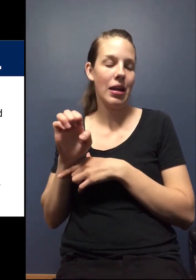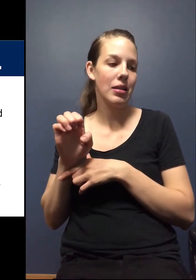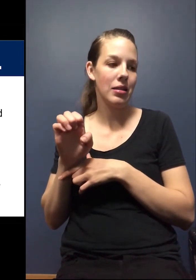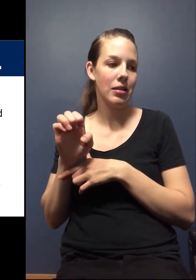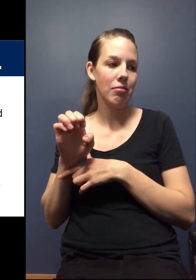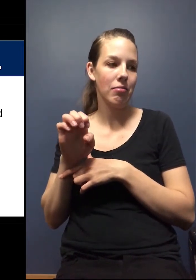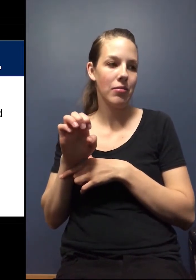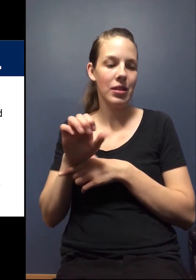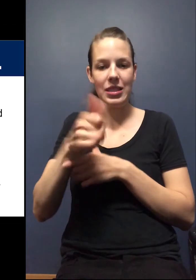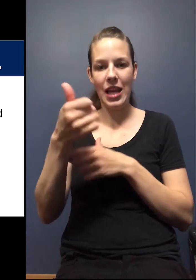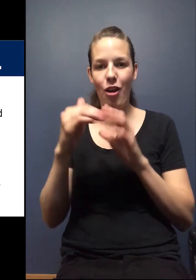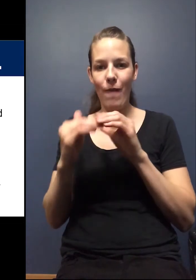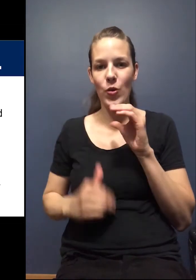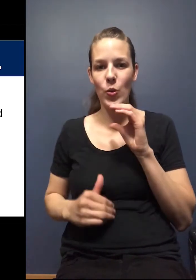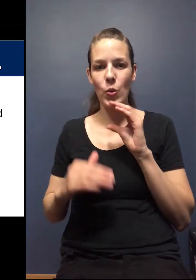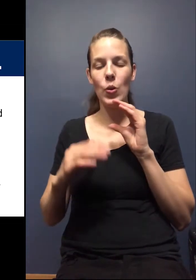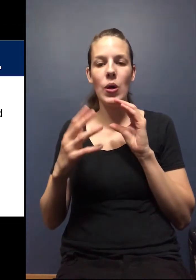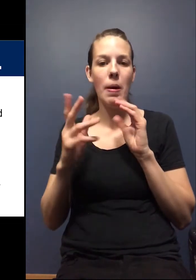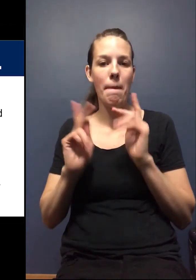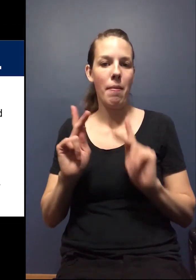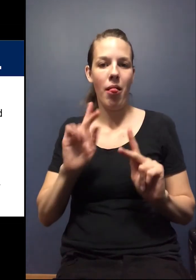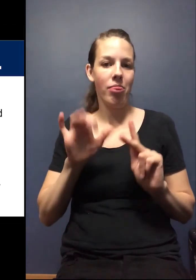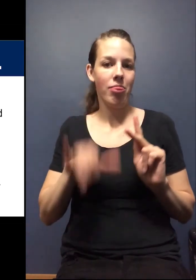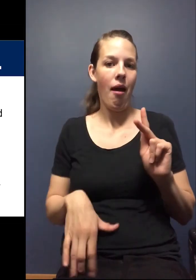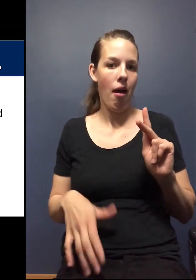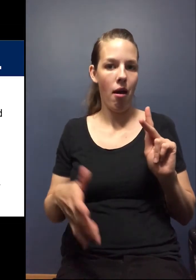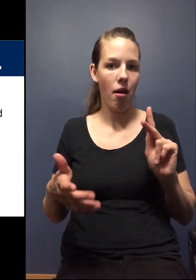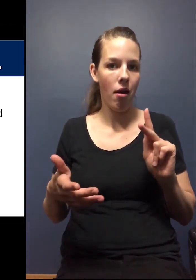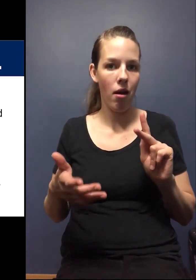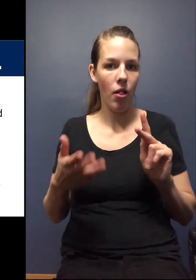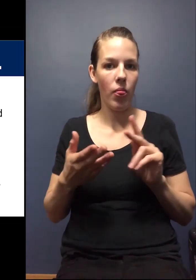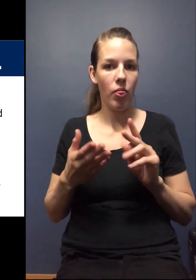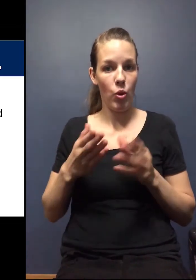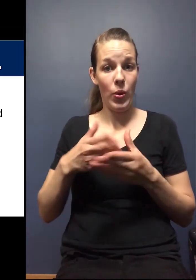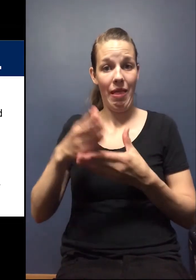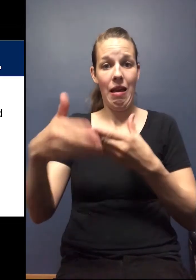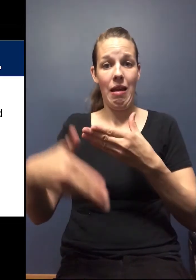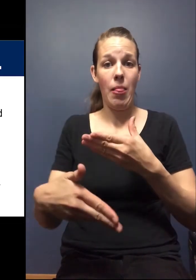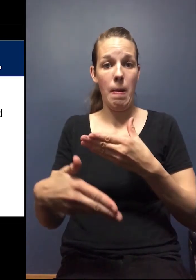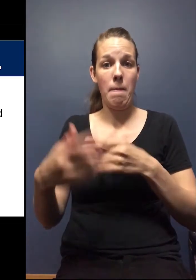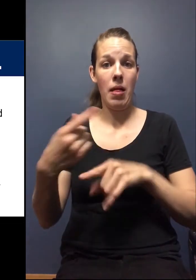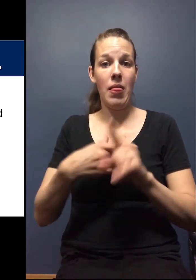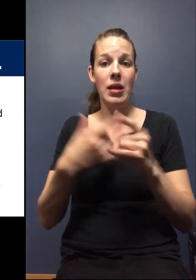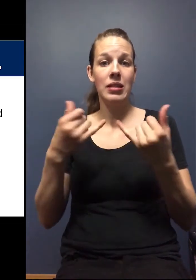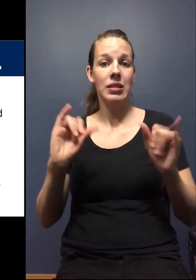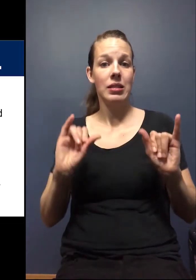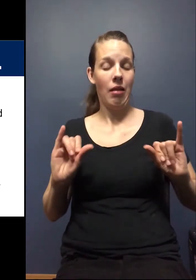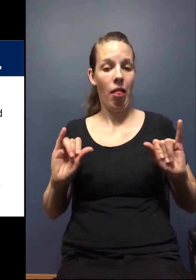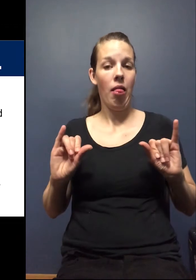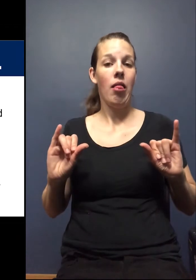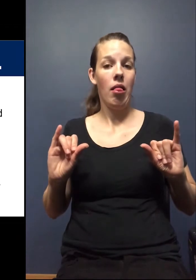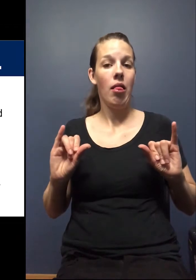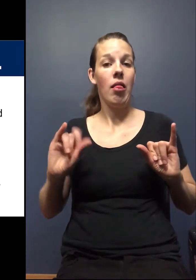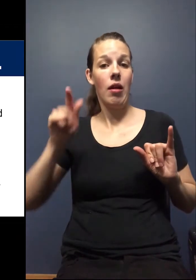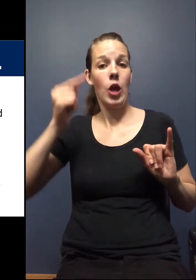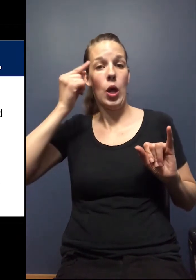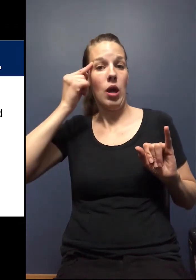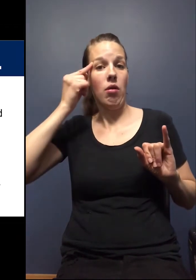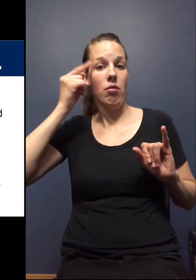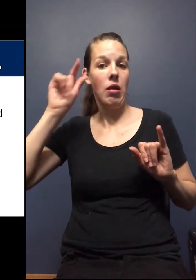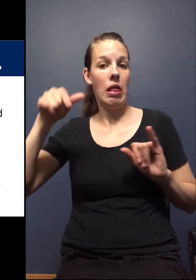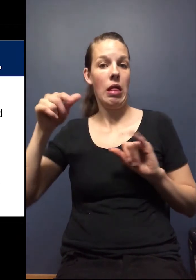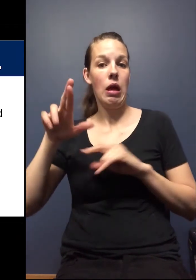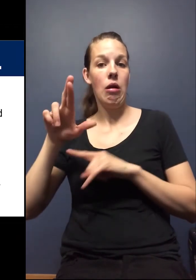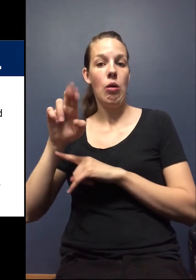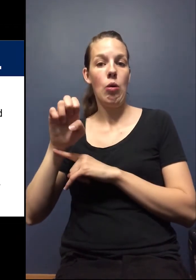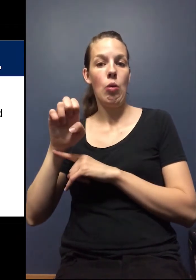10 or fewer people. That's an instance where at least through the end of the month, that is still actually within governor, governor